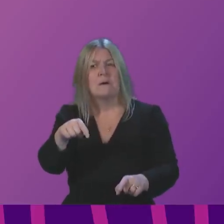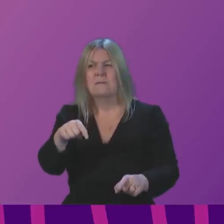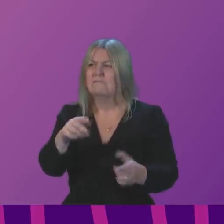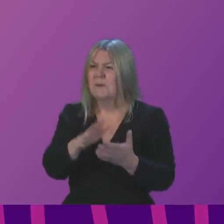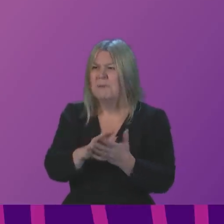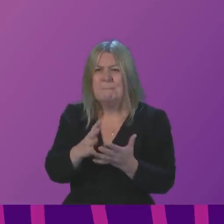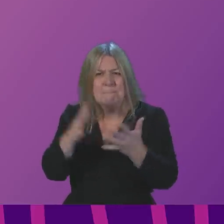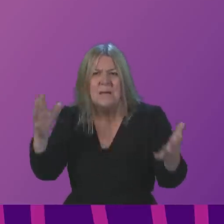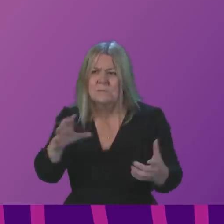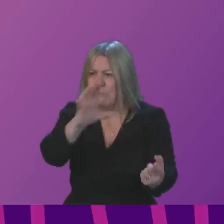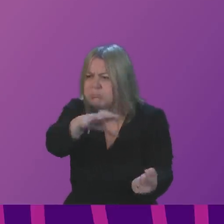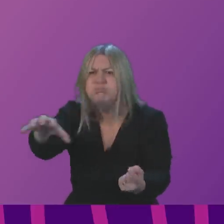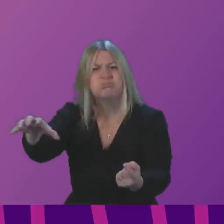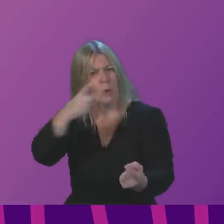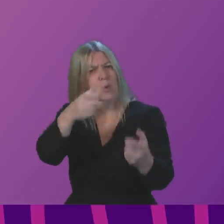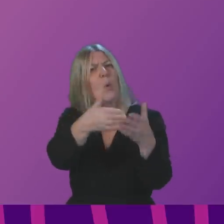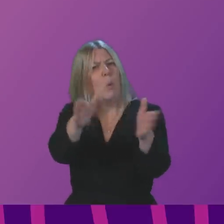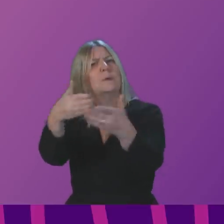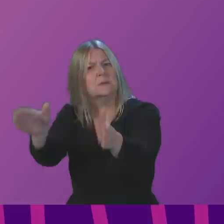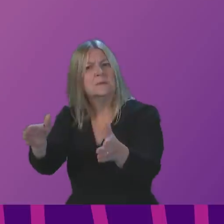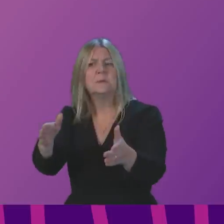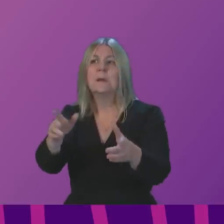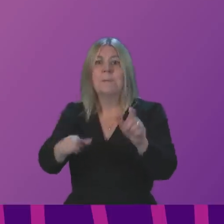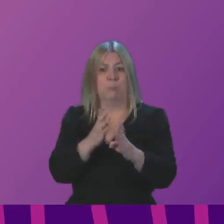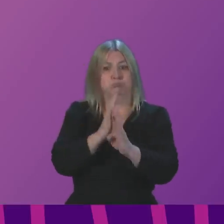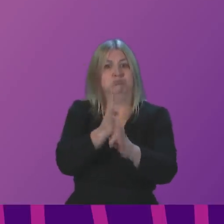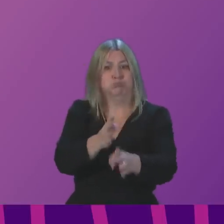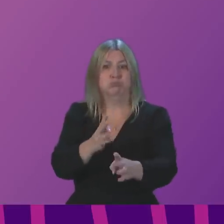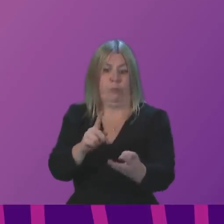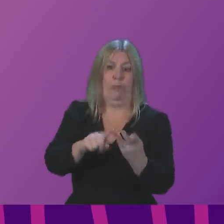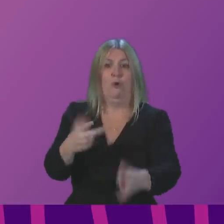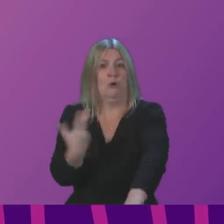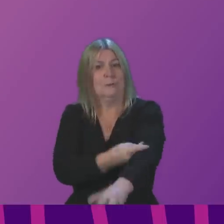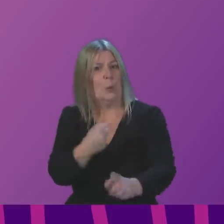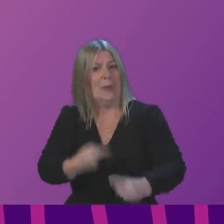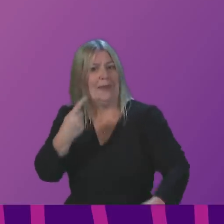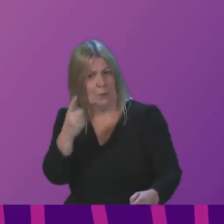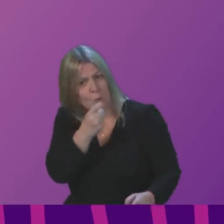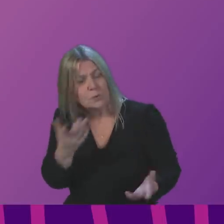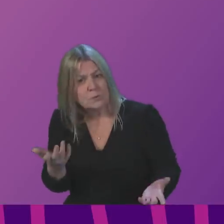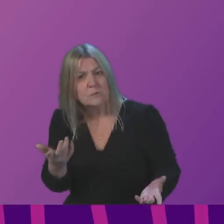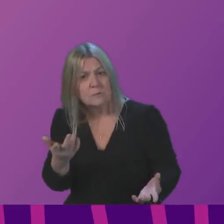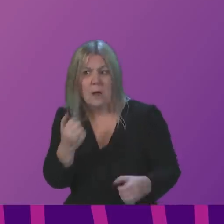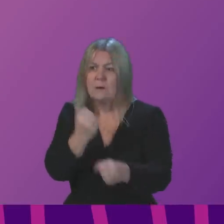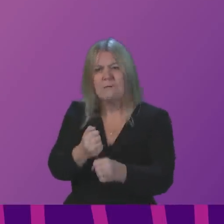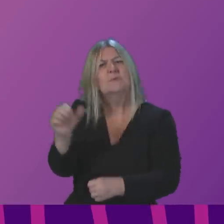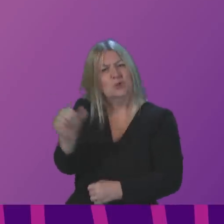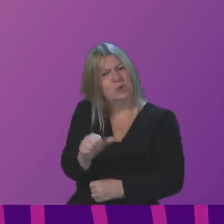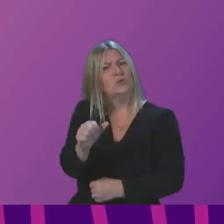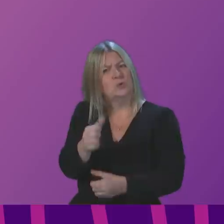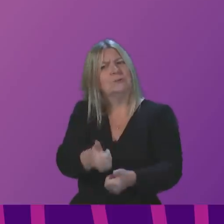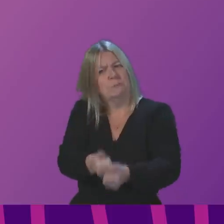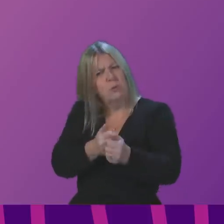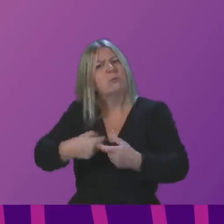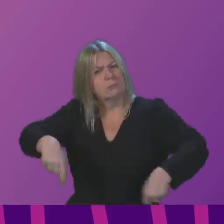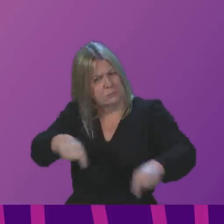town halls and buildings across Scotland, it's surely about time for the First Minister and her government to back our calls so